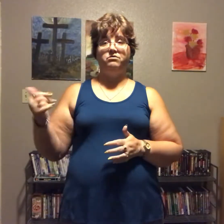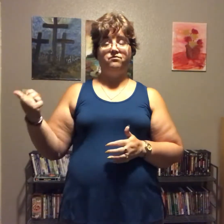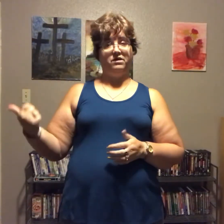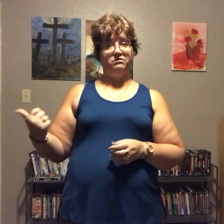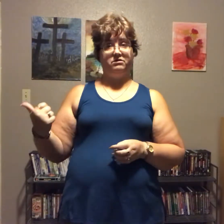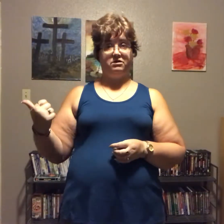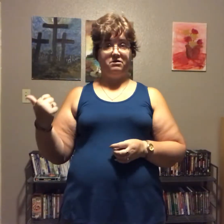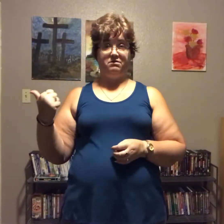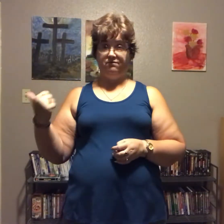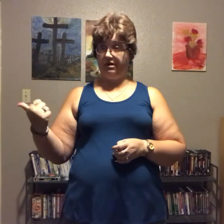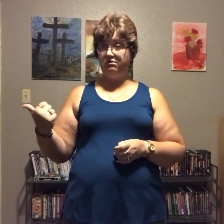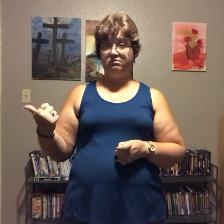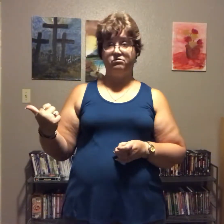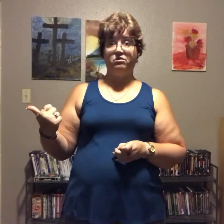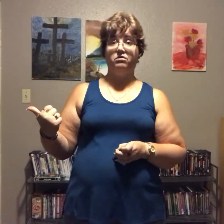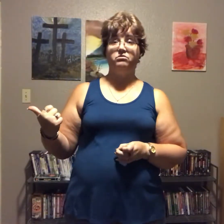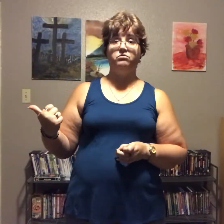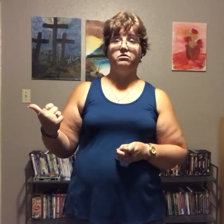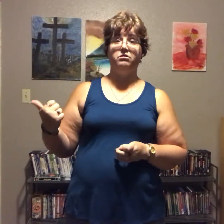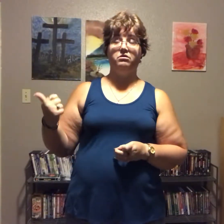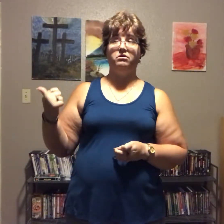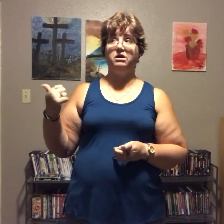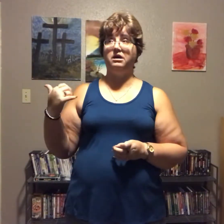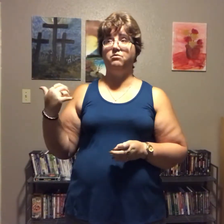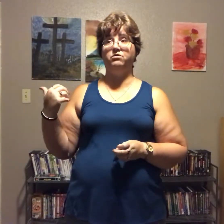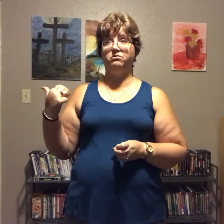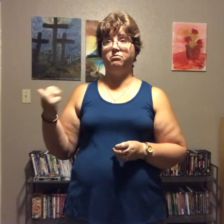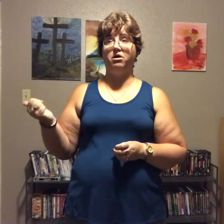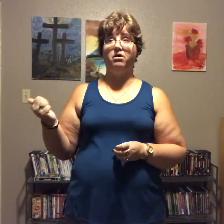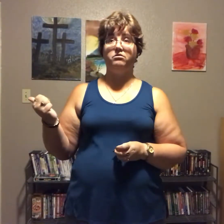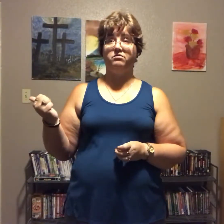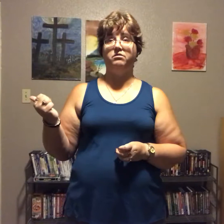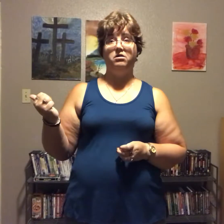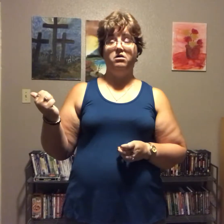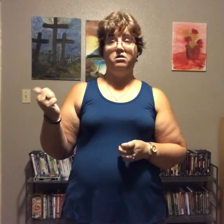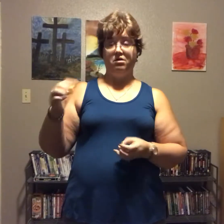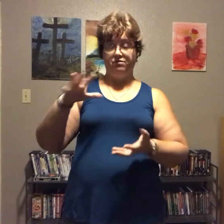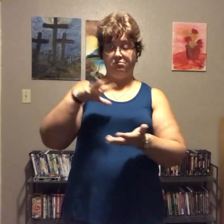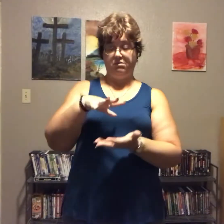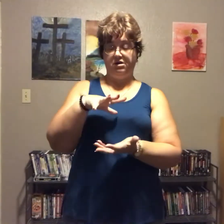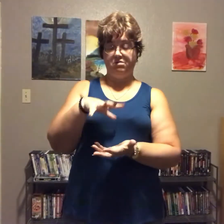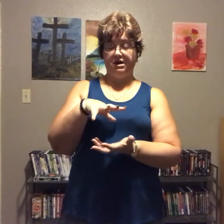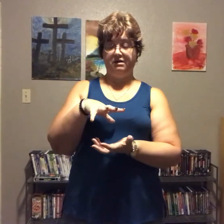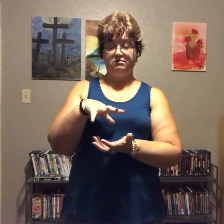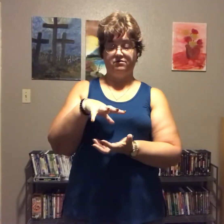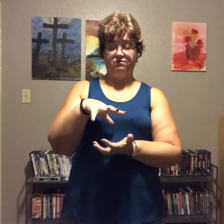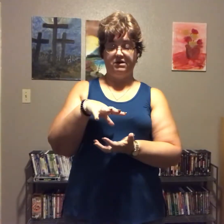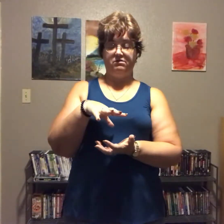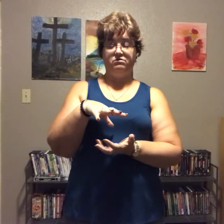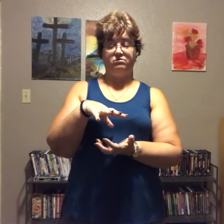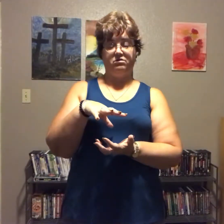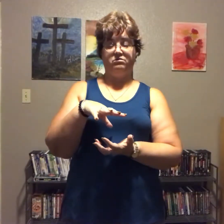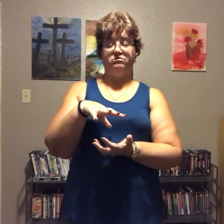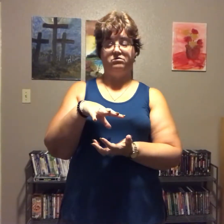invested in the veggie straws it was a box of the mini bags of the veggie straws